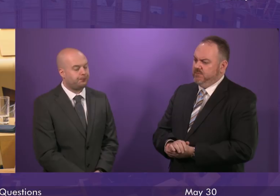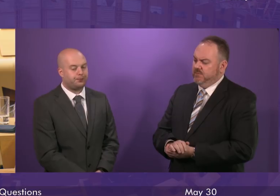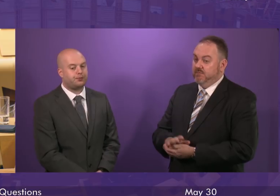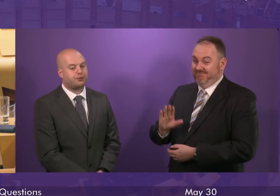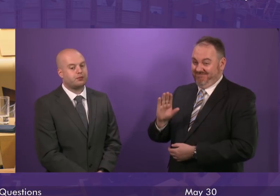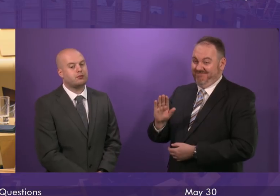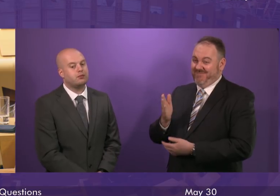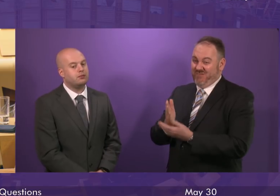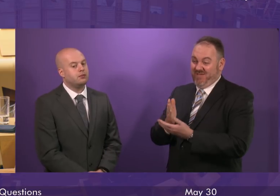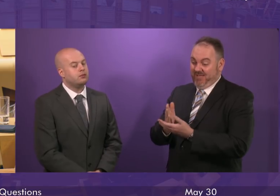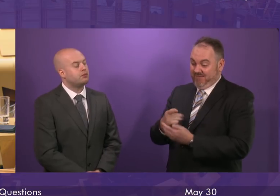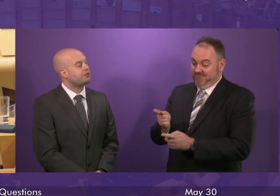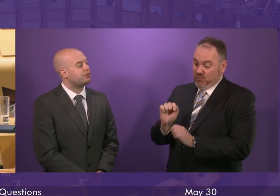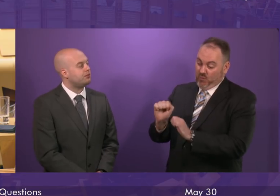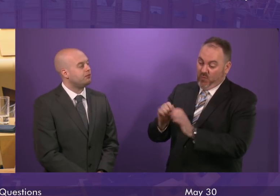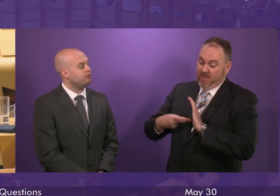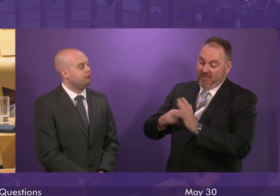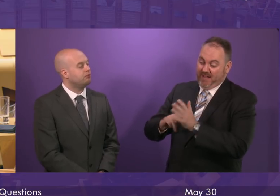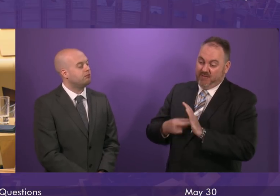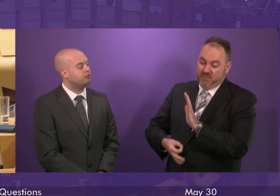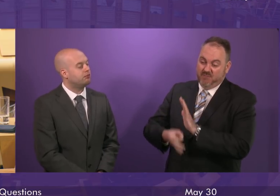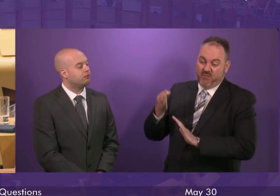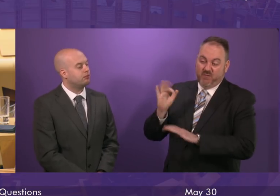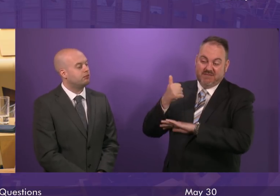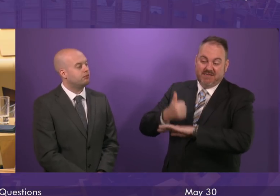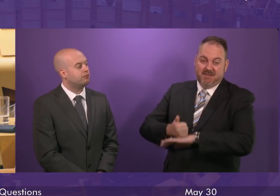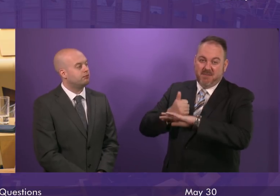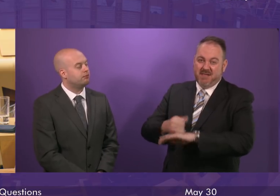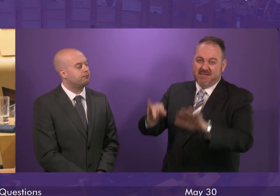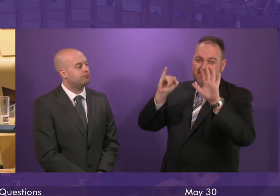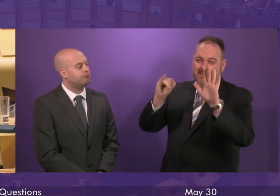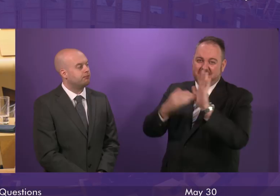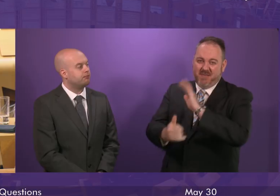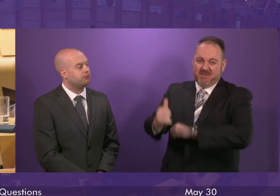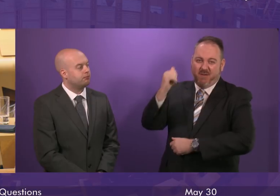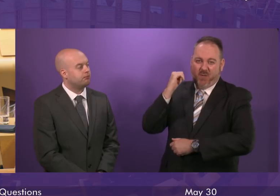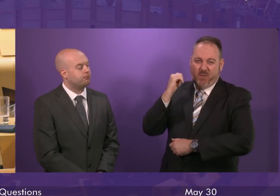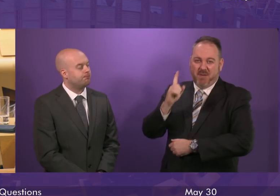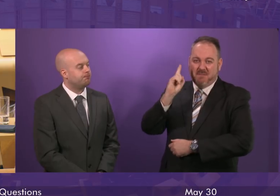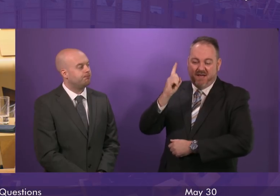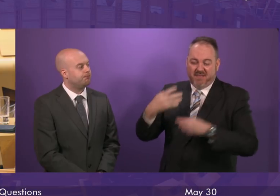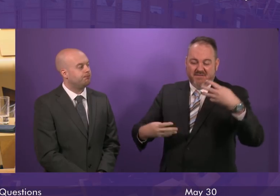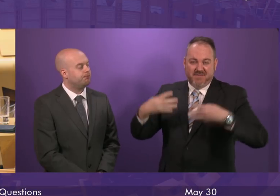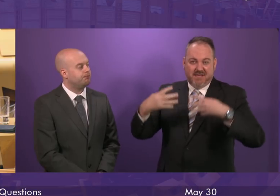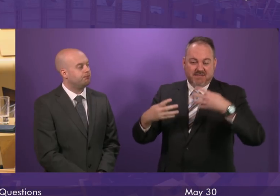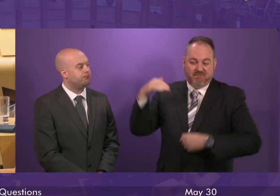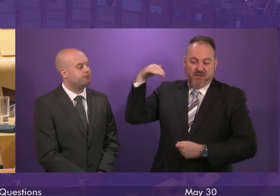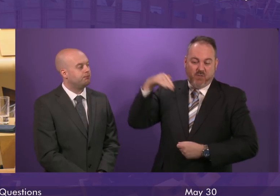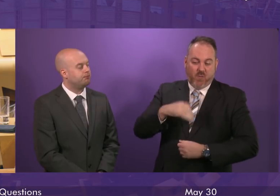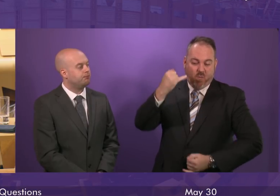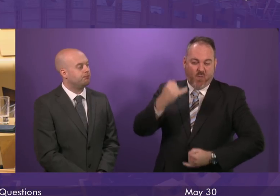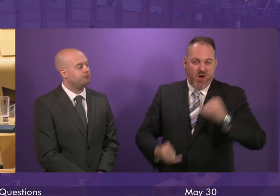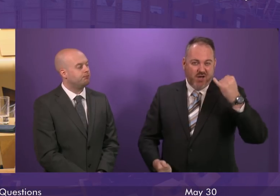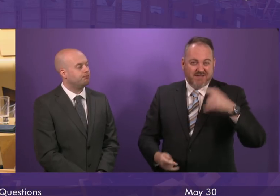The trouble with the improvement plan is that it was introduced six months ago and since then the headline figures have got worse, not better. And in fact,